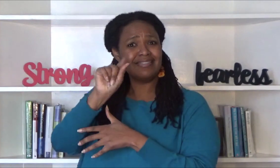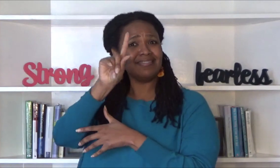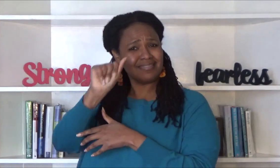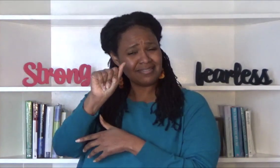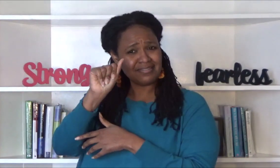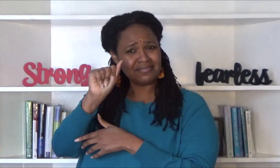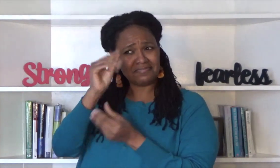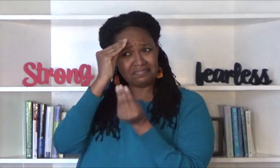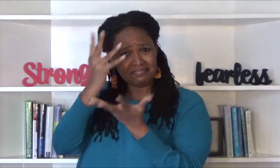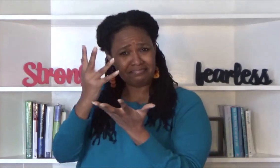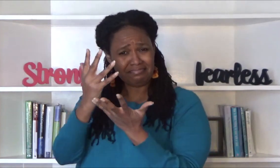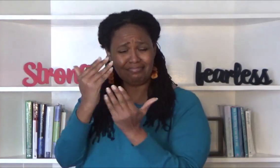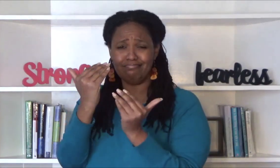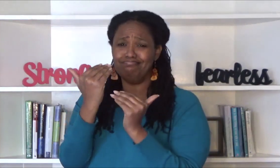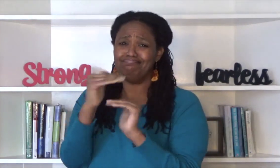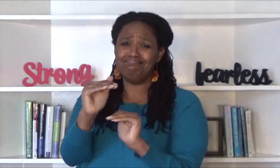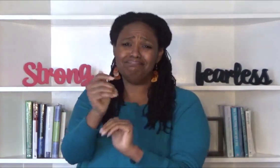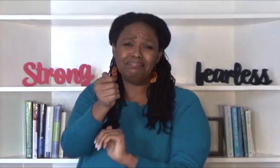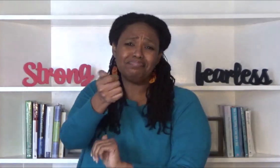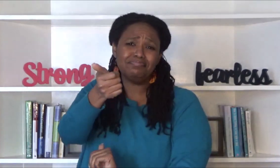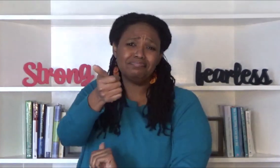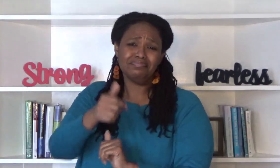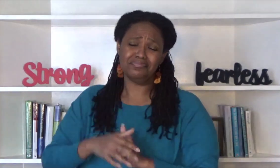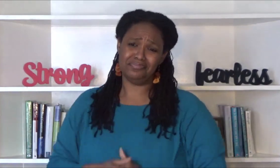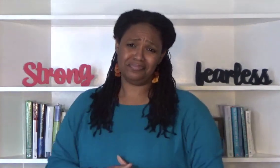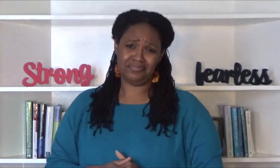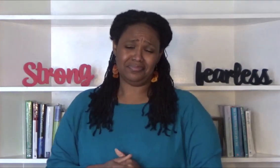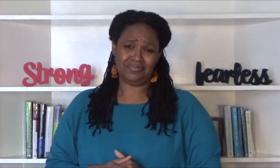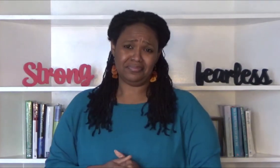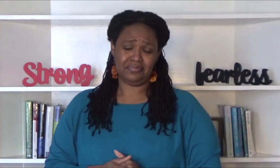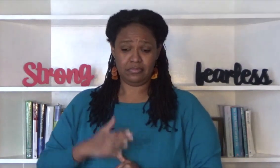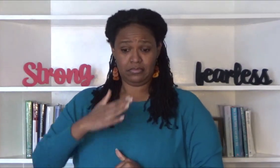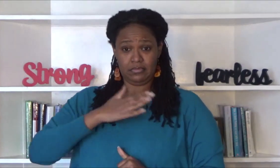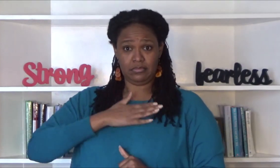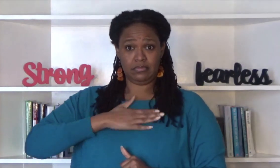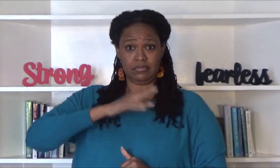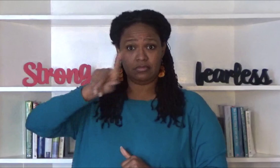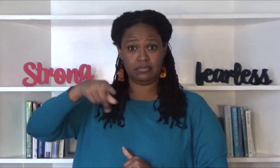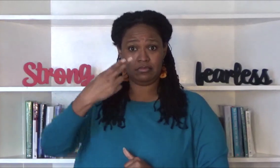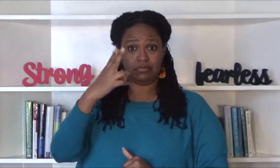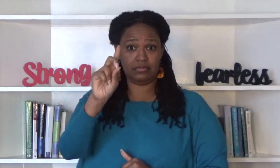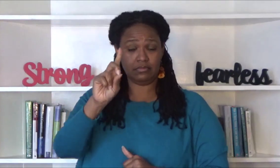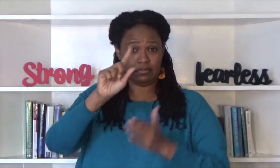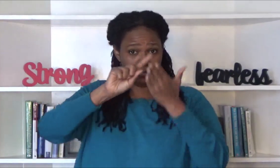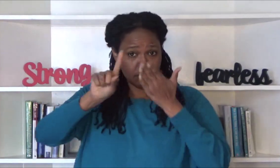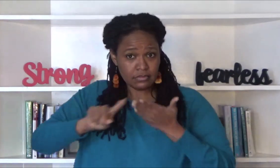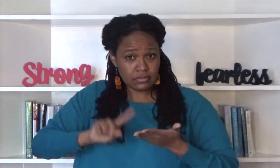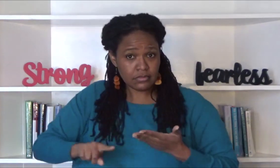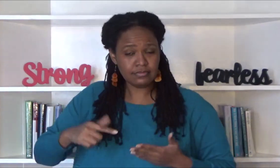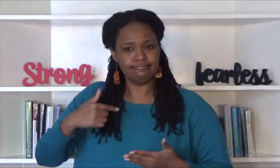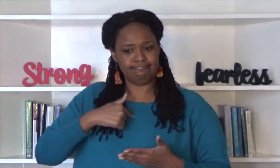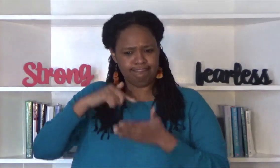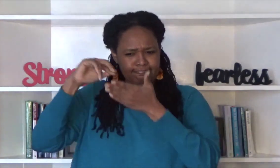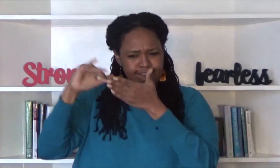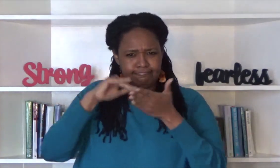data is extremely limited for my dissertation research i studied